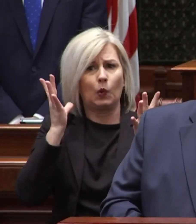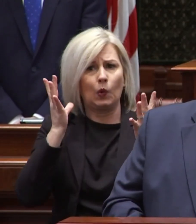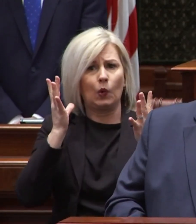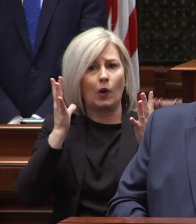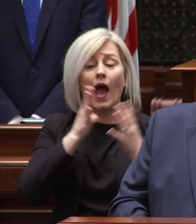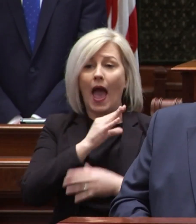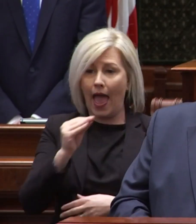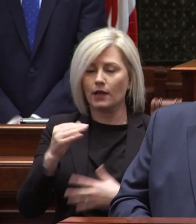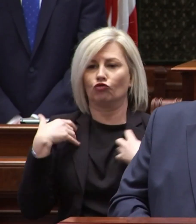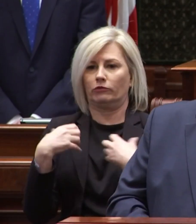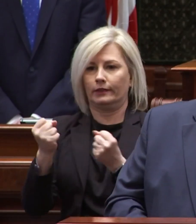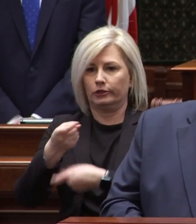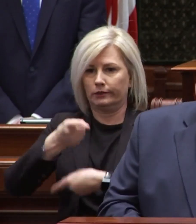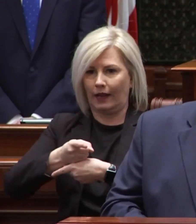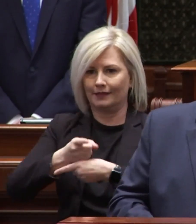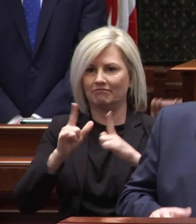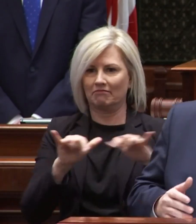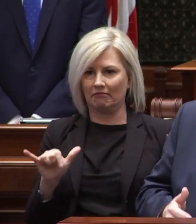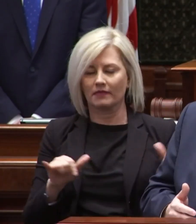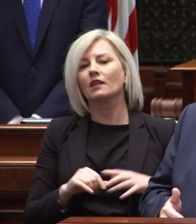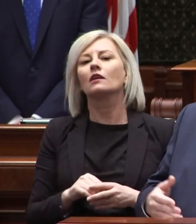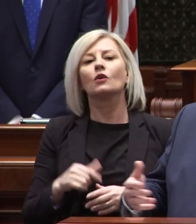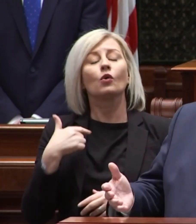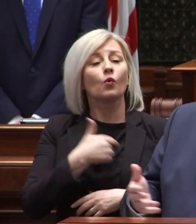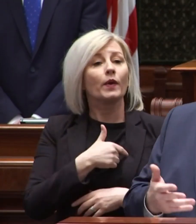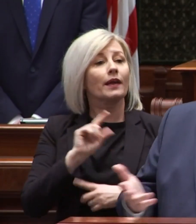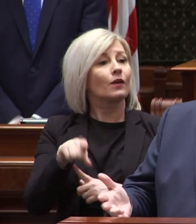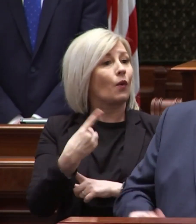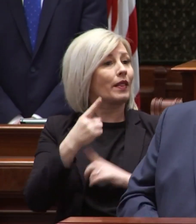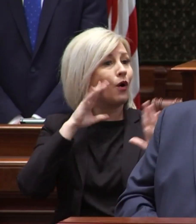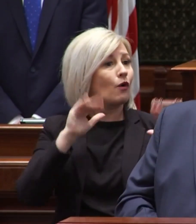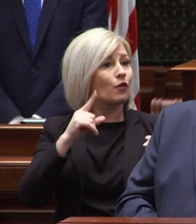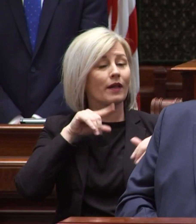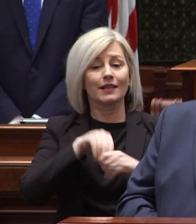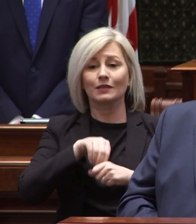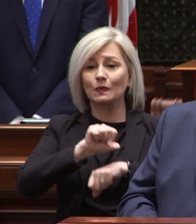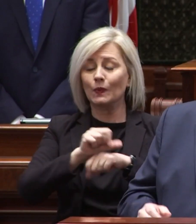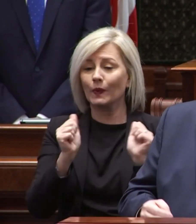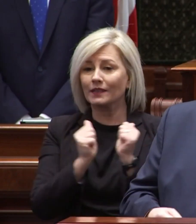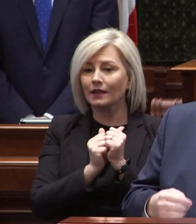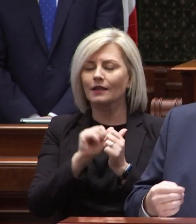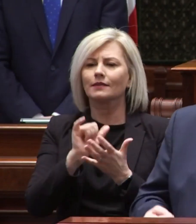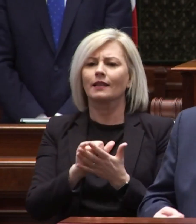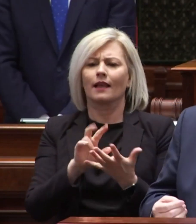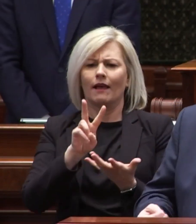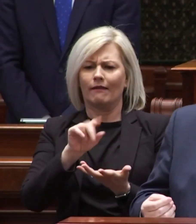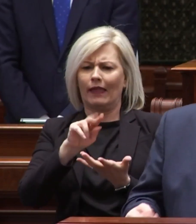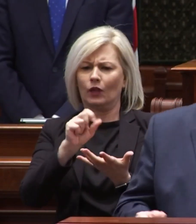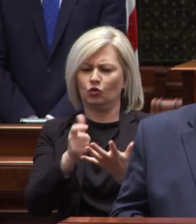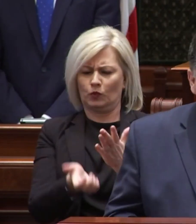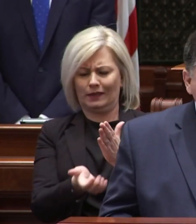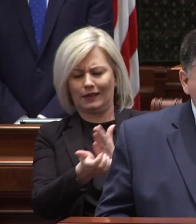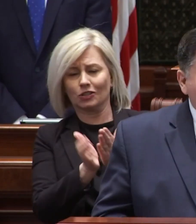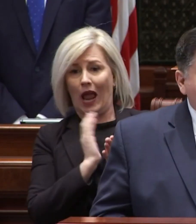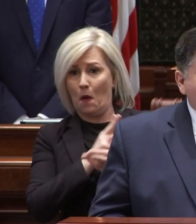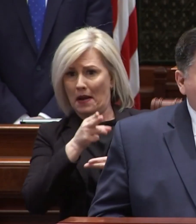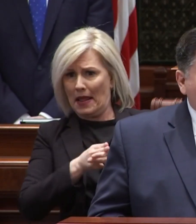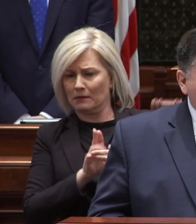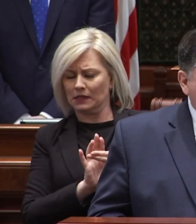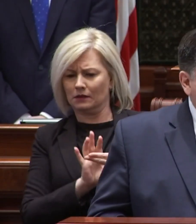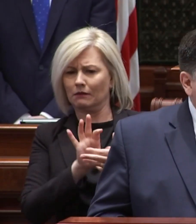courageously right the only thing we can hope for in this work together is that the values we attach our names to